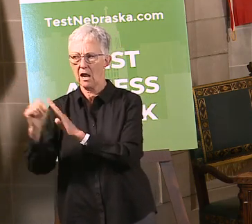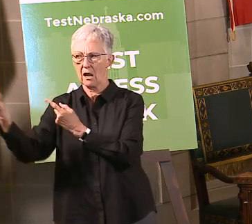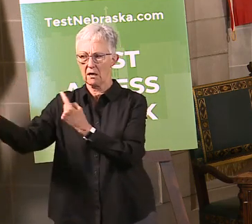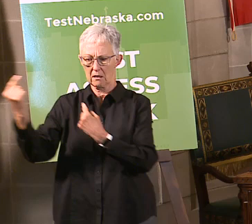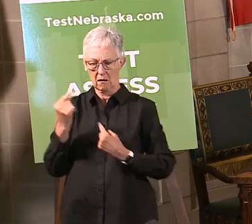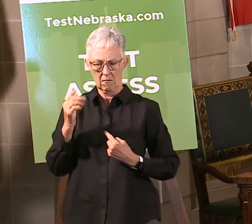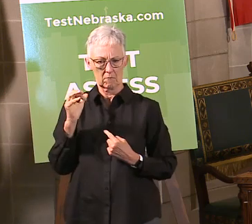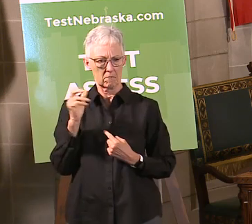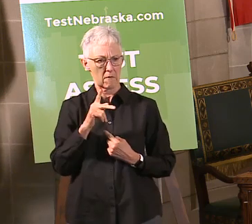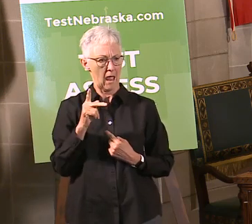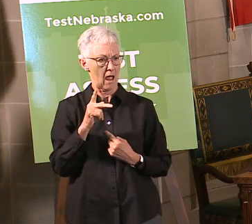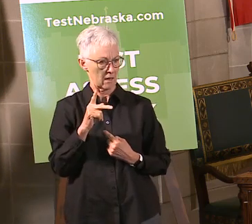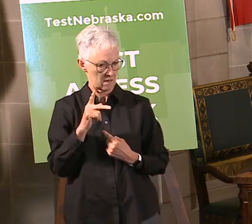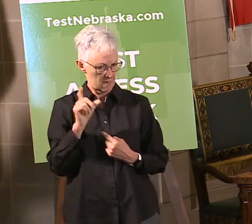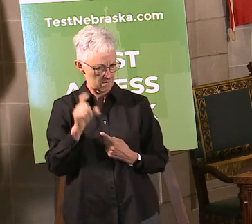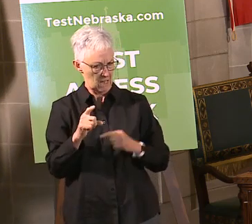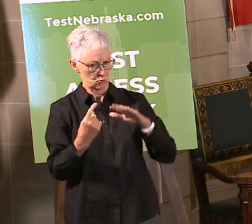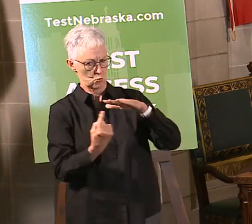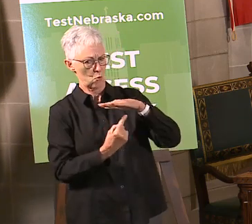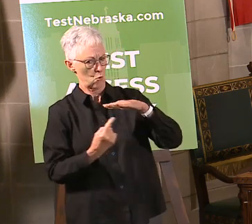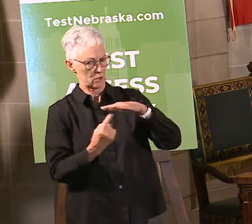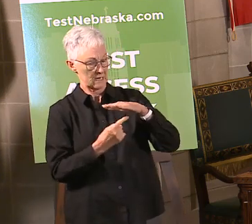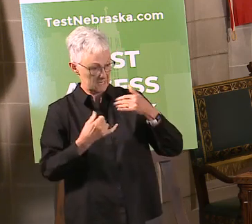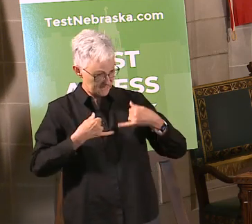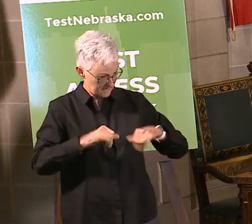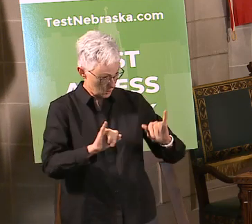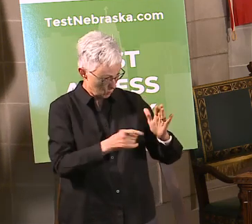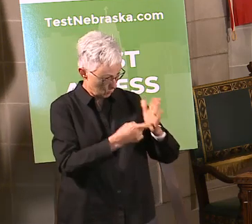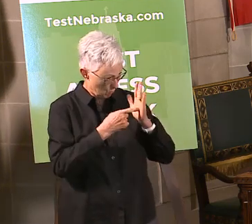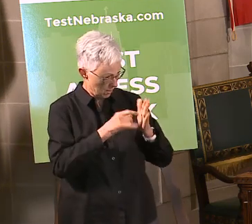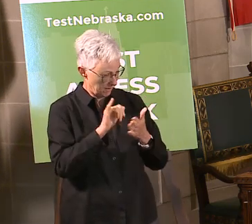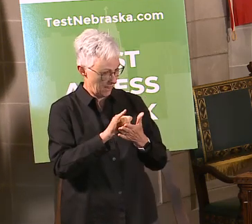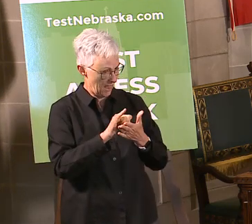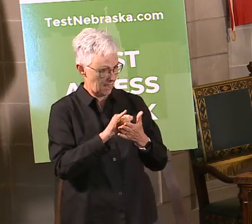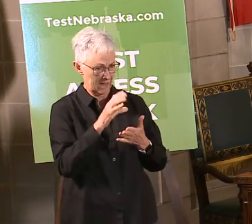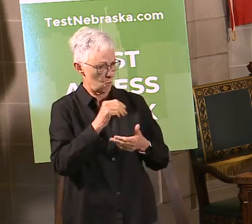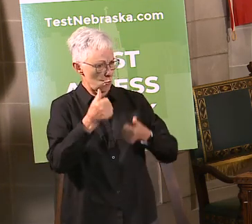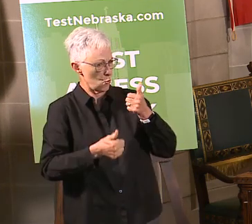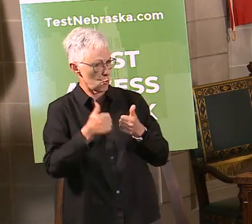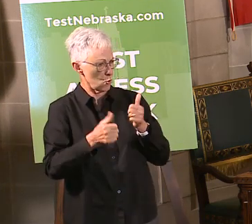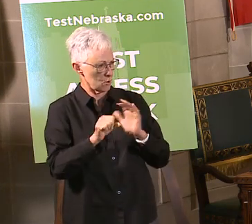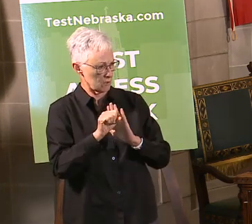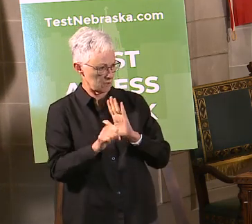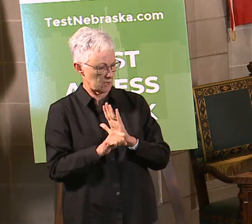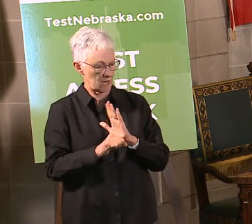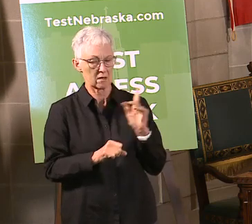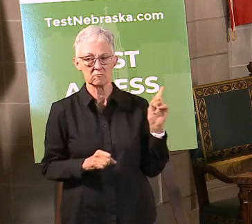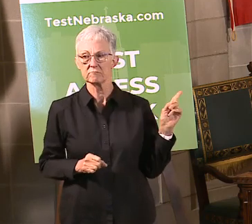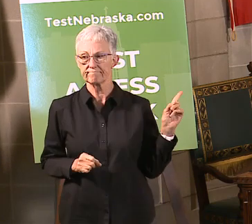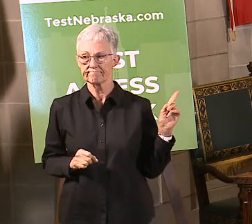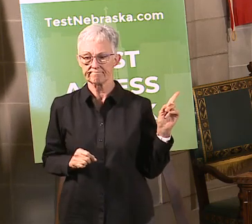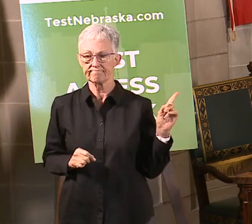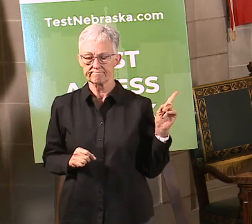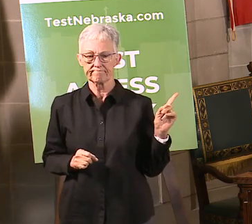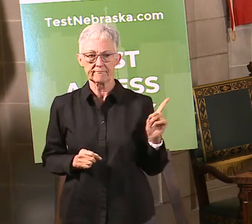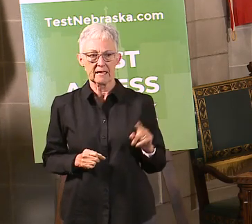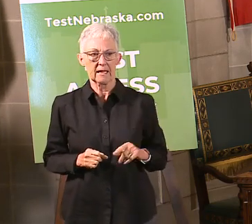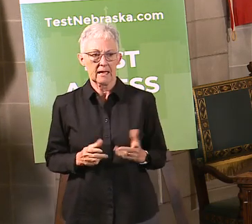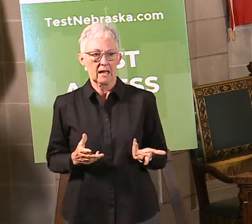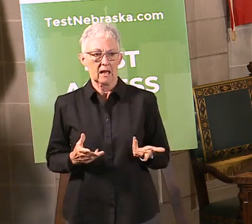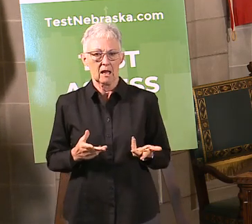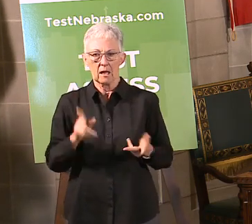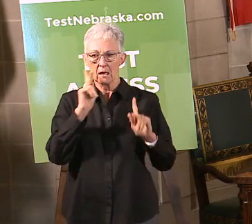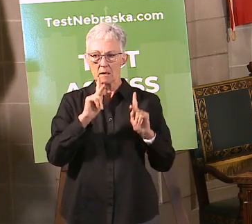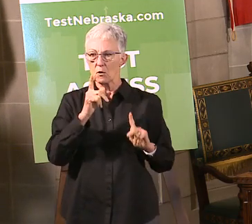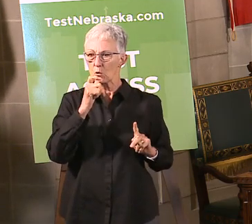which states and for how long does he recommend self-quarantine last? So, again, we still have the guidance out there that if you're like a snowbird and you're